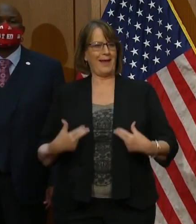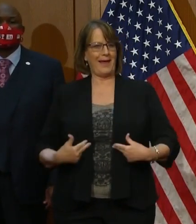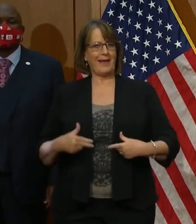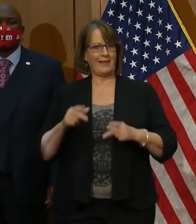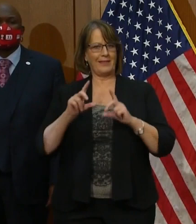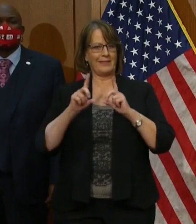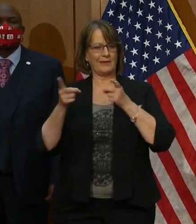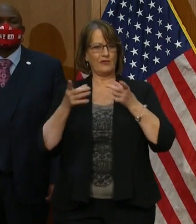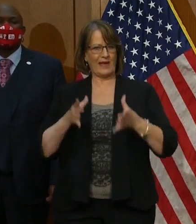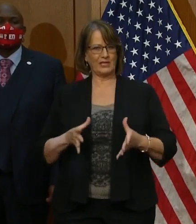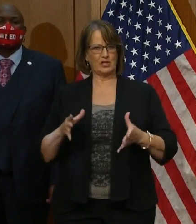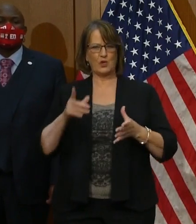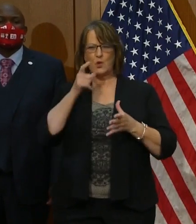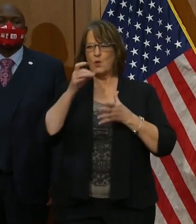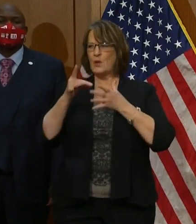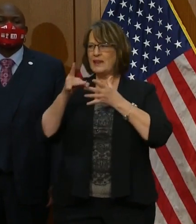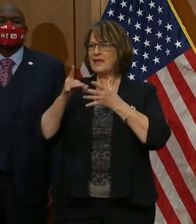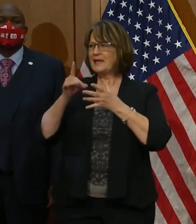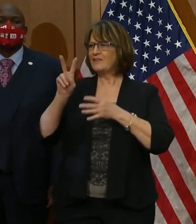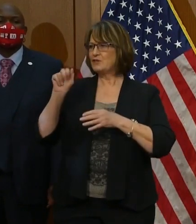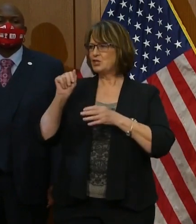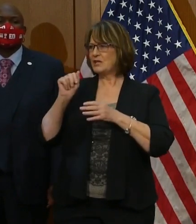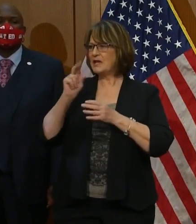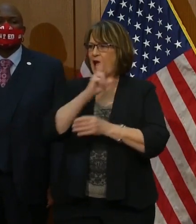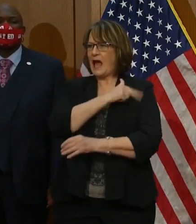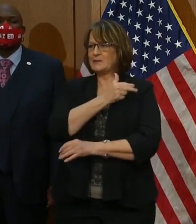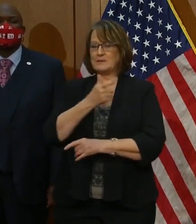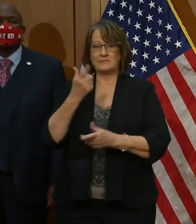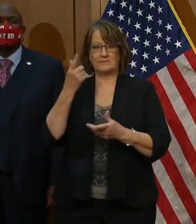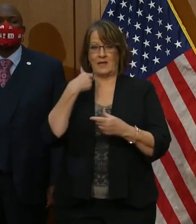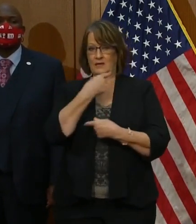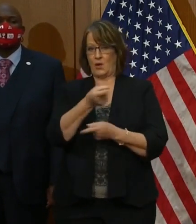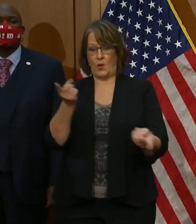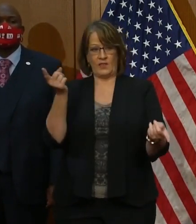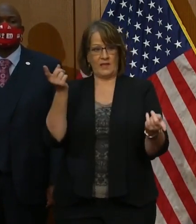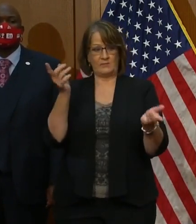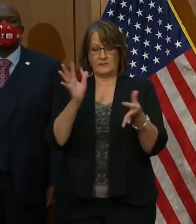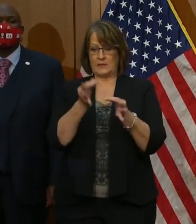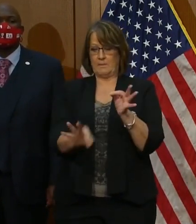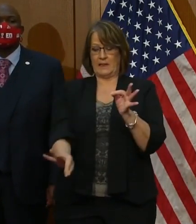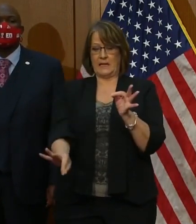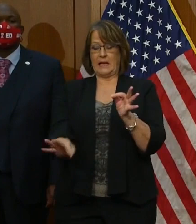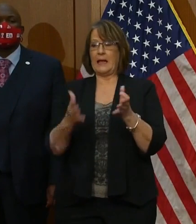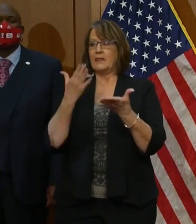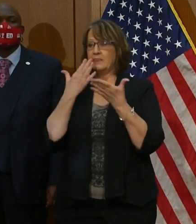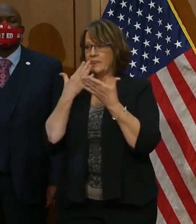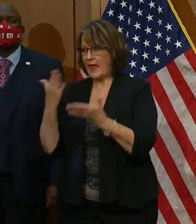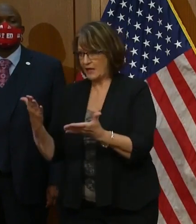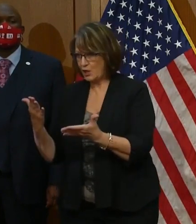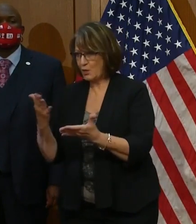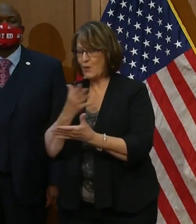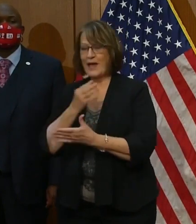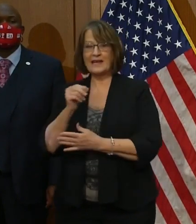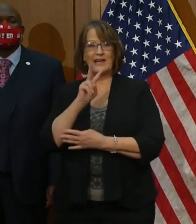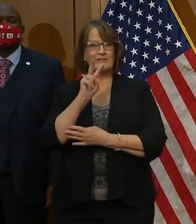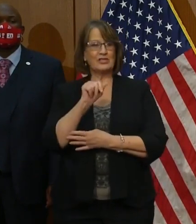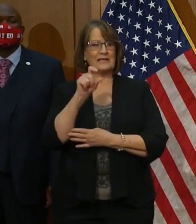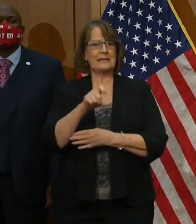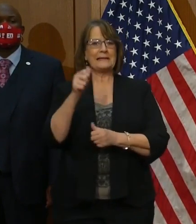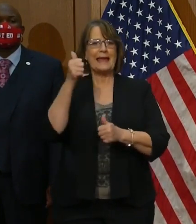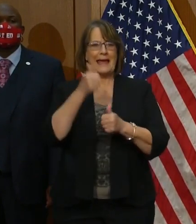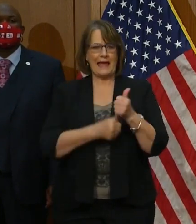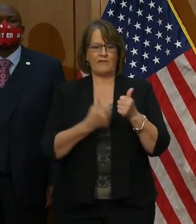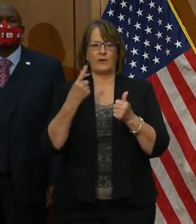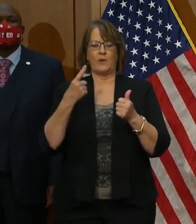Virginia's hospitals. My message to them was simple. Thank you, and Virginia needs everyone